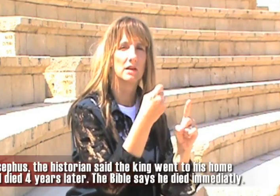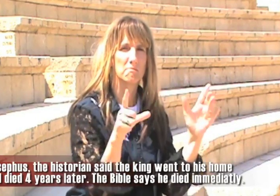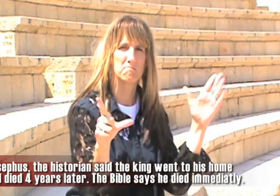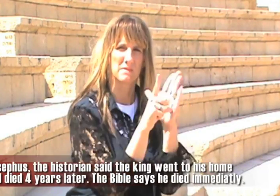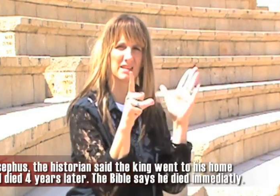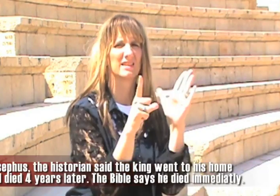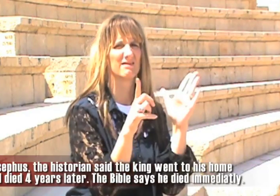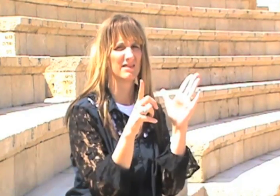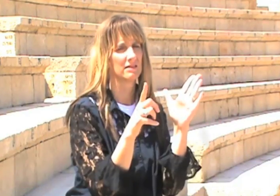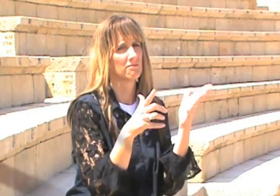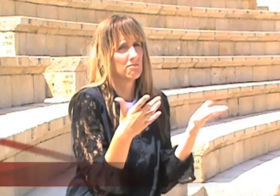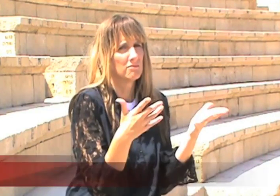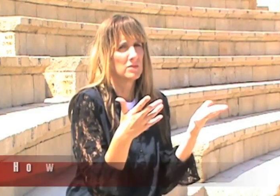it hit him and he died immediately.